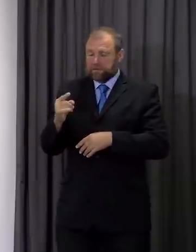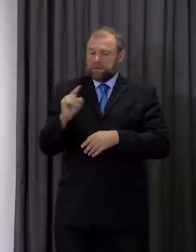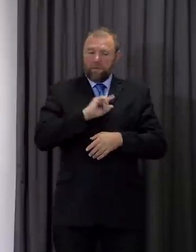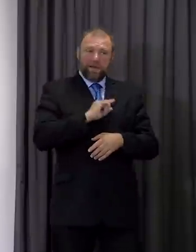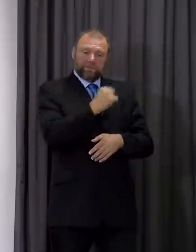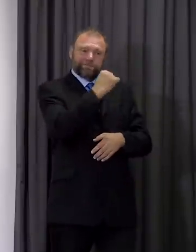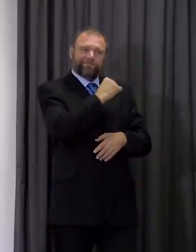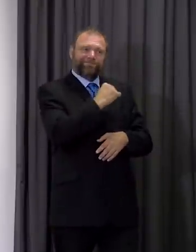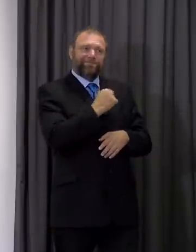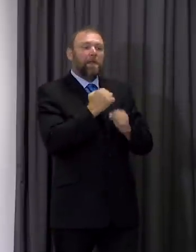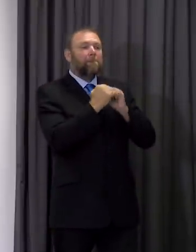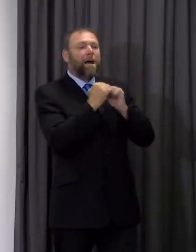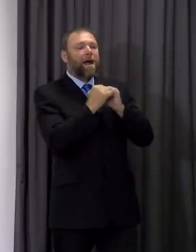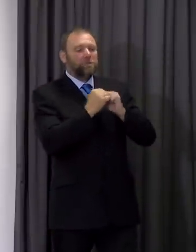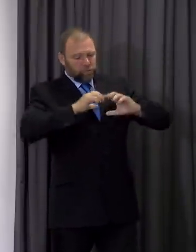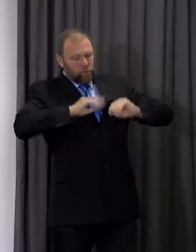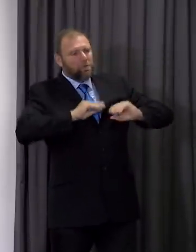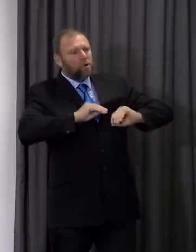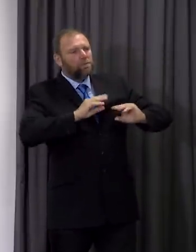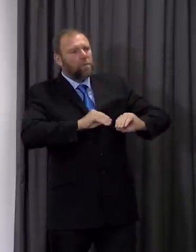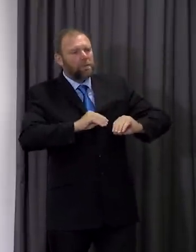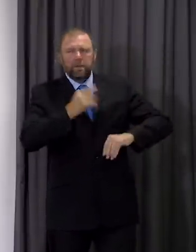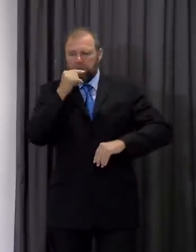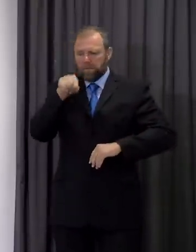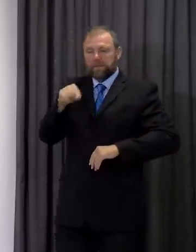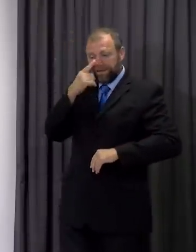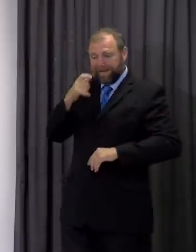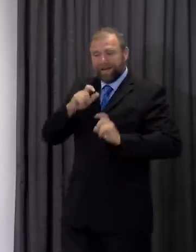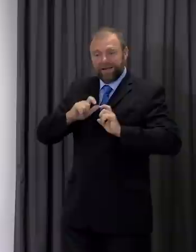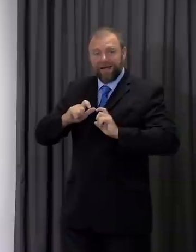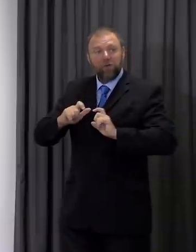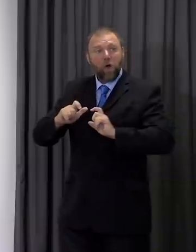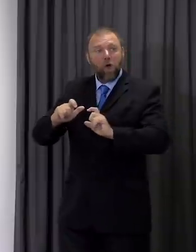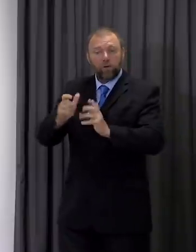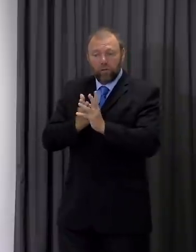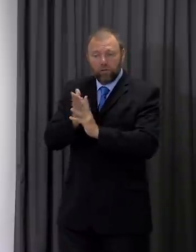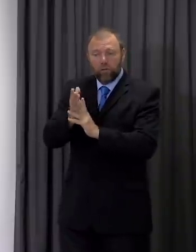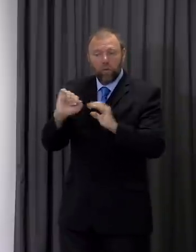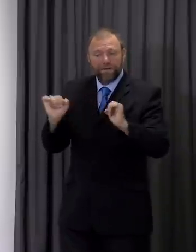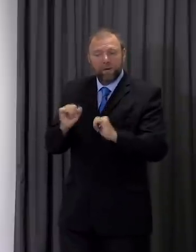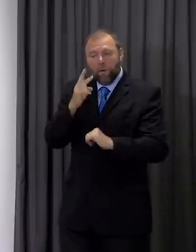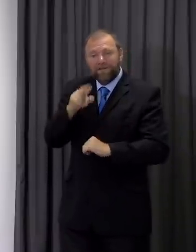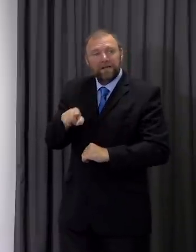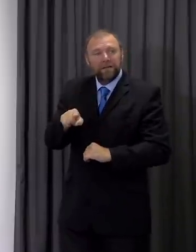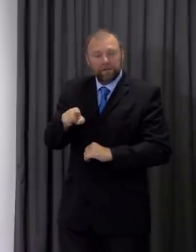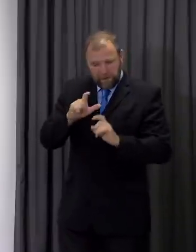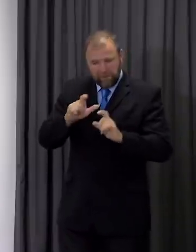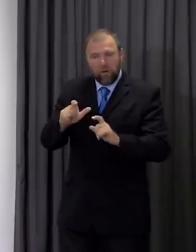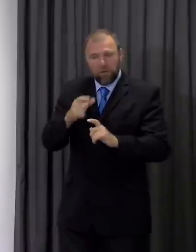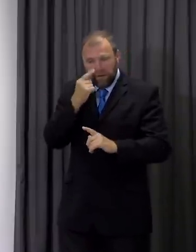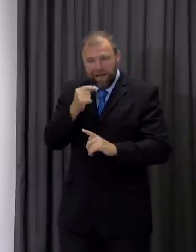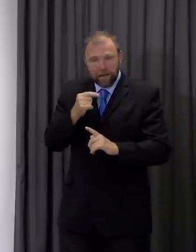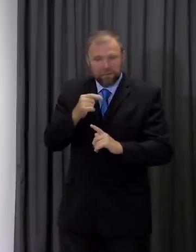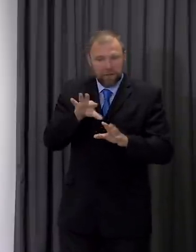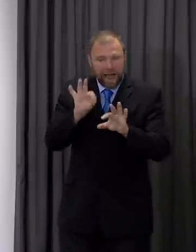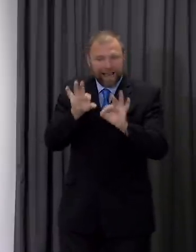13th of March. We may be able to protect more of that going through this autumn and winter. But the challenge comes back to